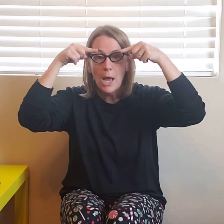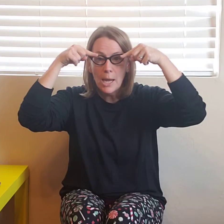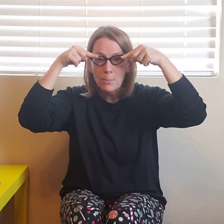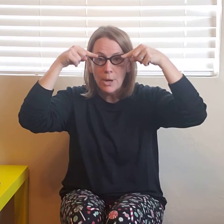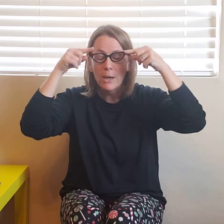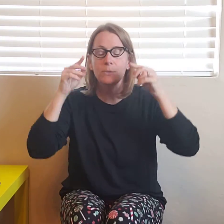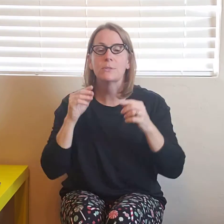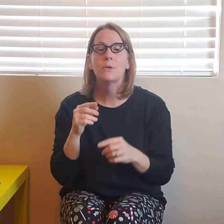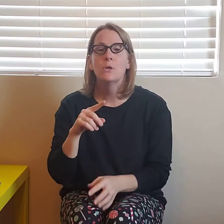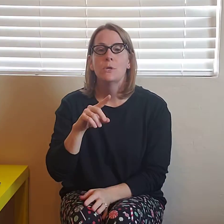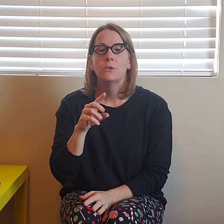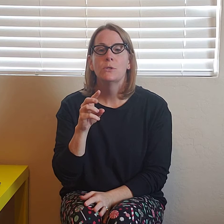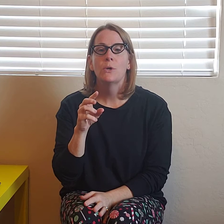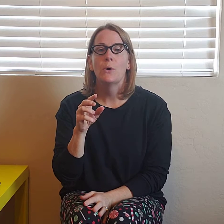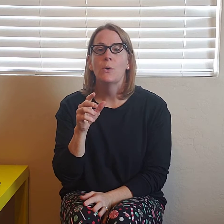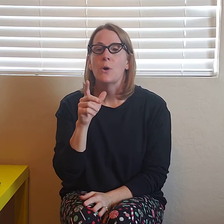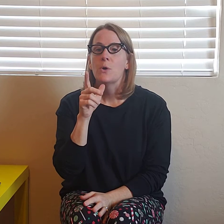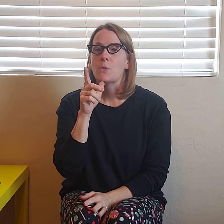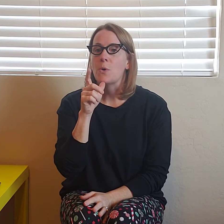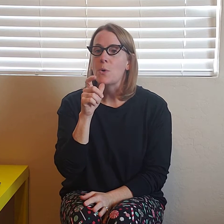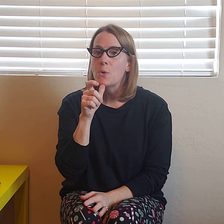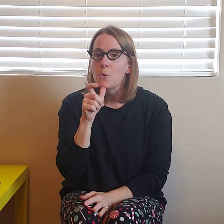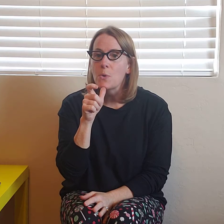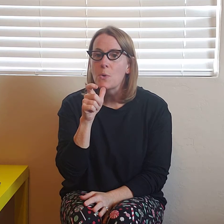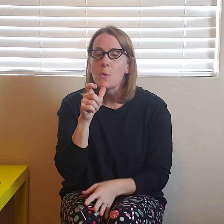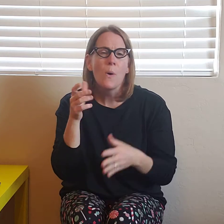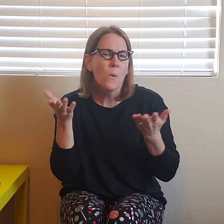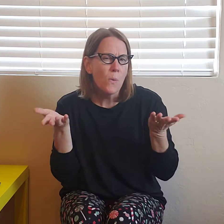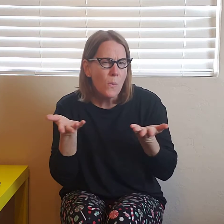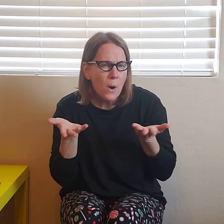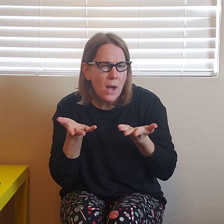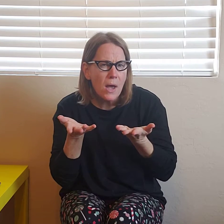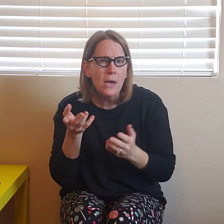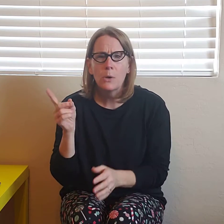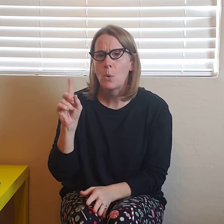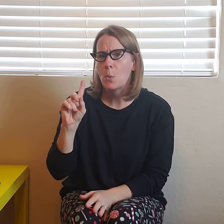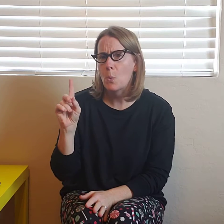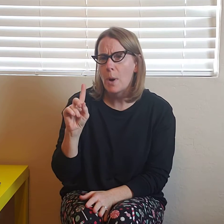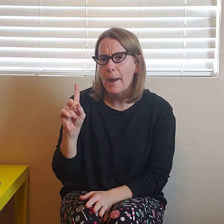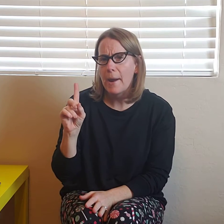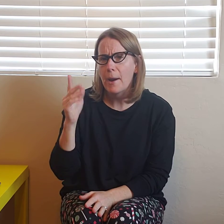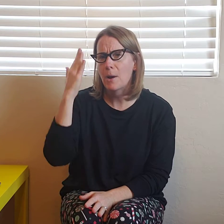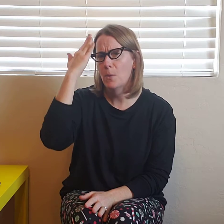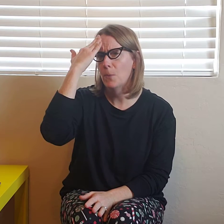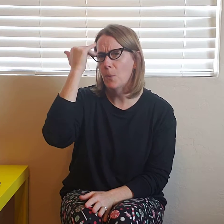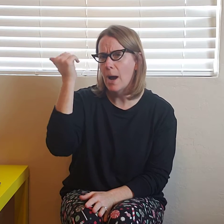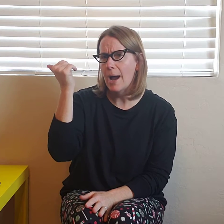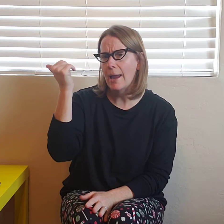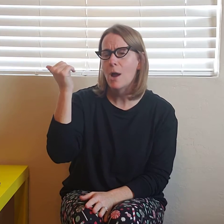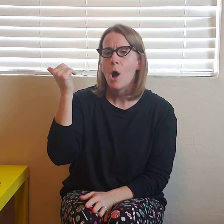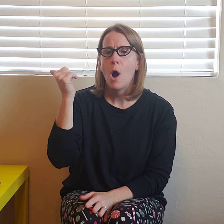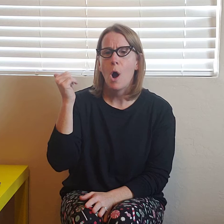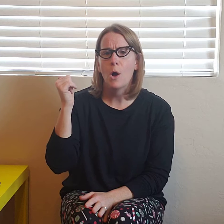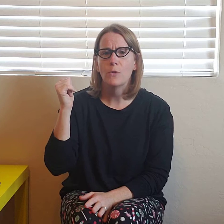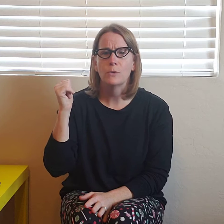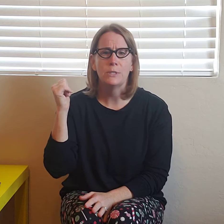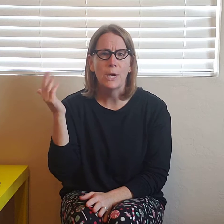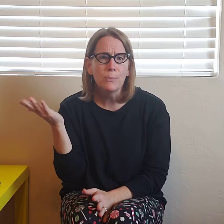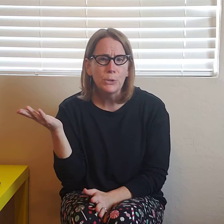eyebrows so the who what where why all those W